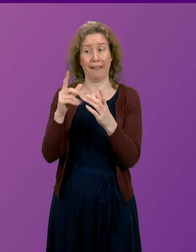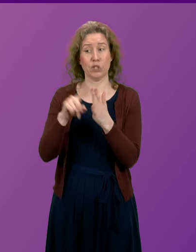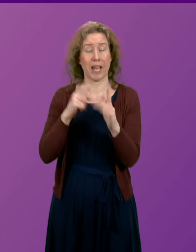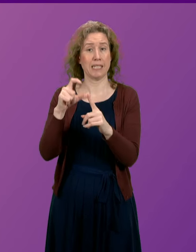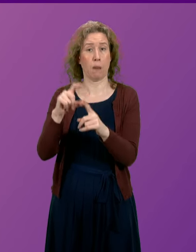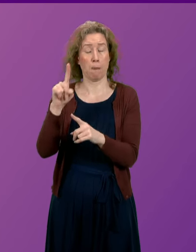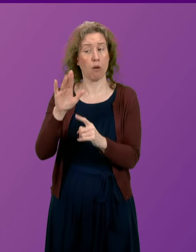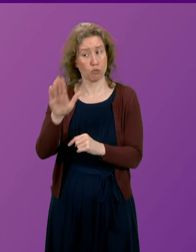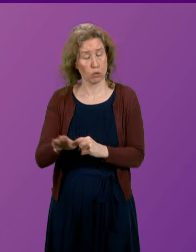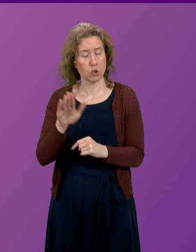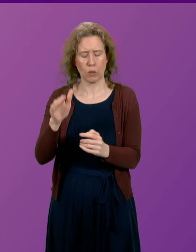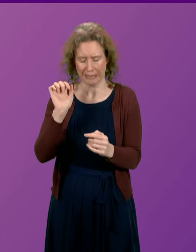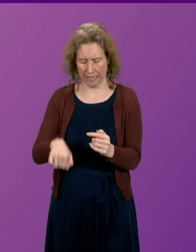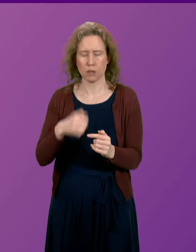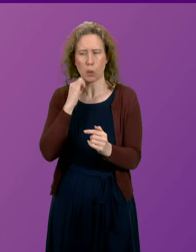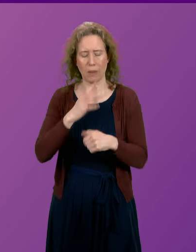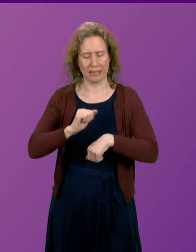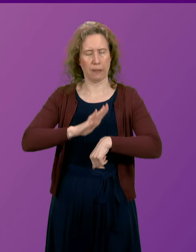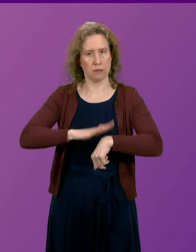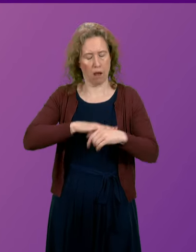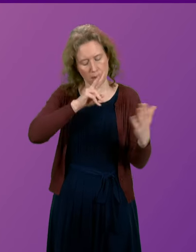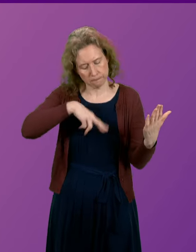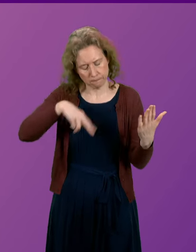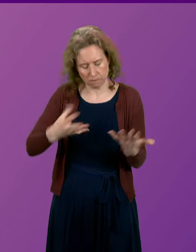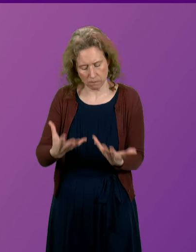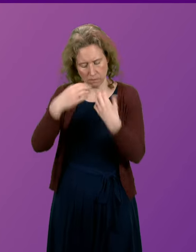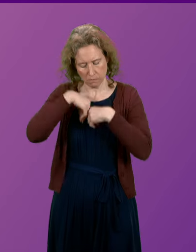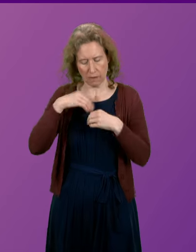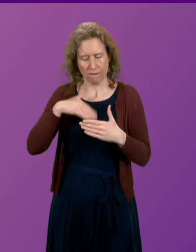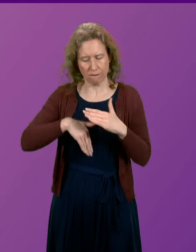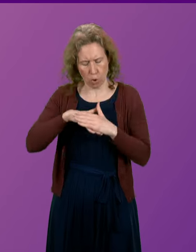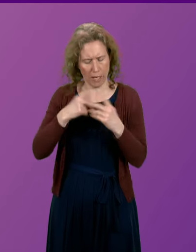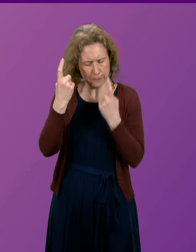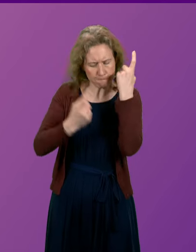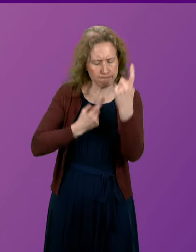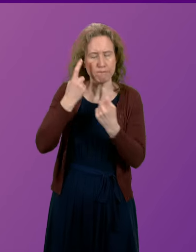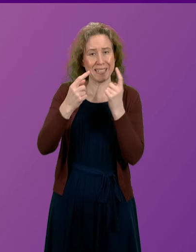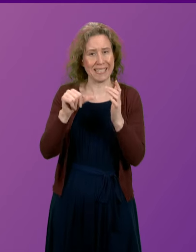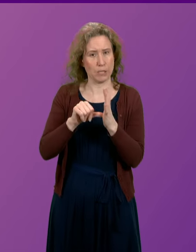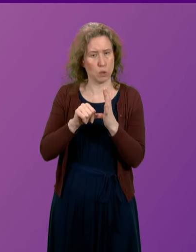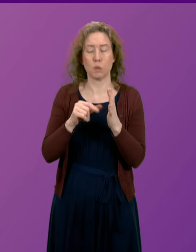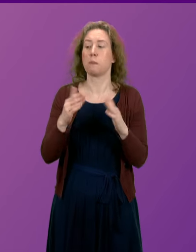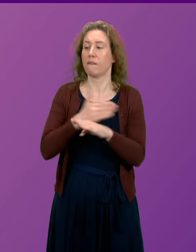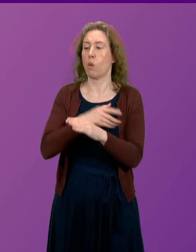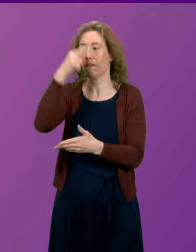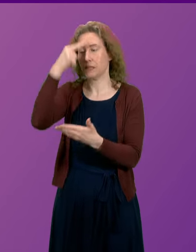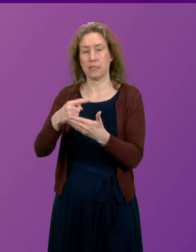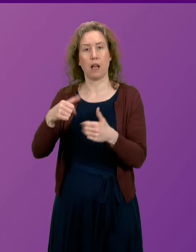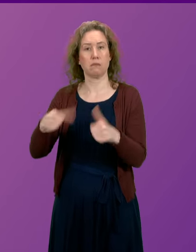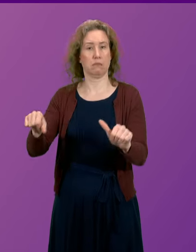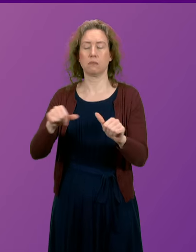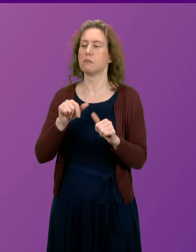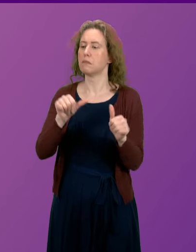assurance that we will take the necessary time to ensure that all of these issues are properly explored before final decisions are taken. Jamie Green.